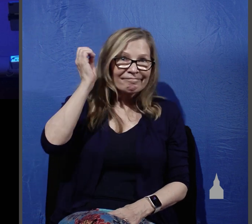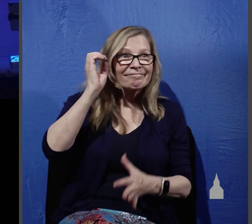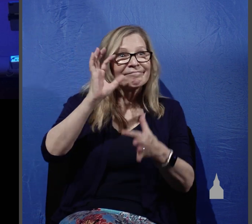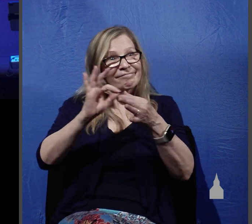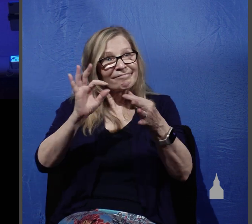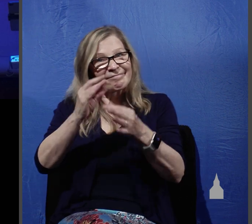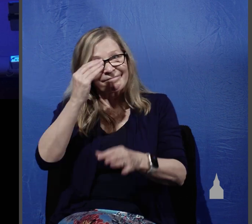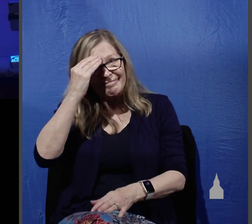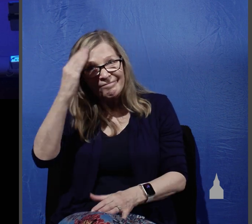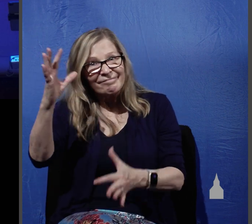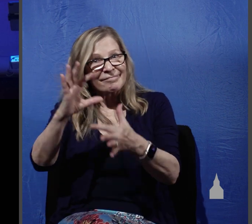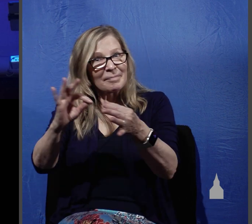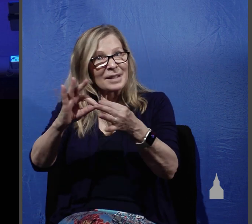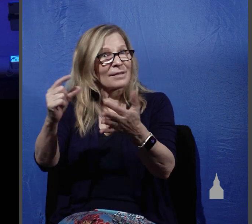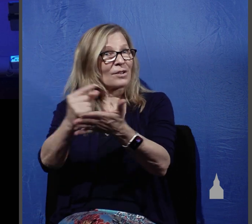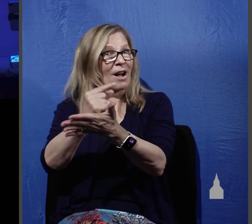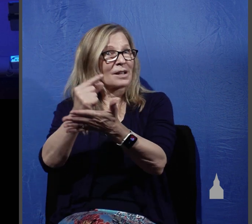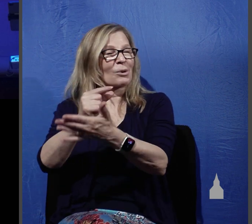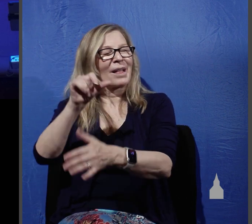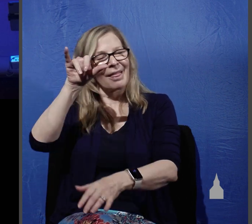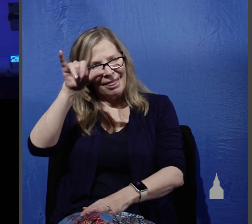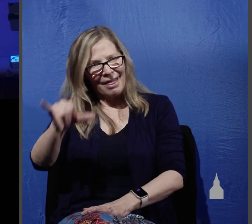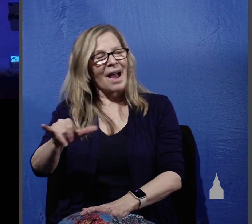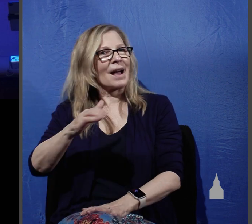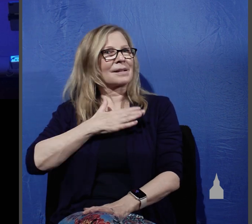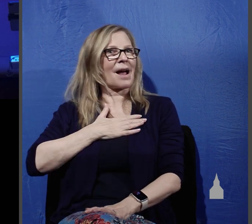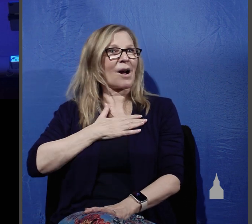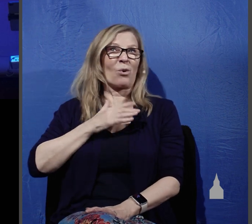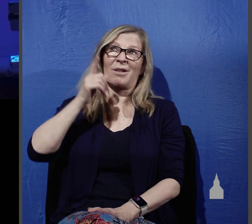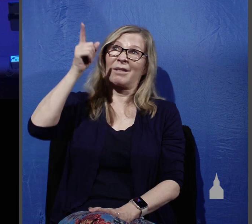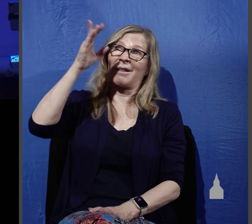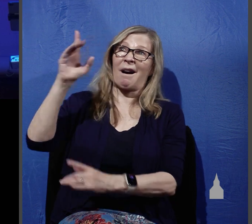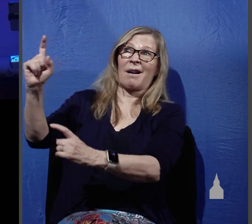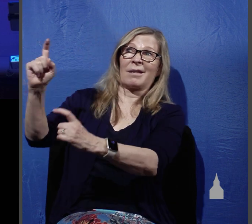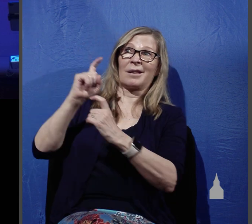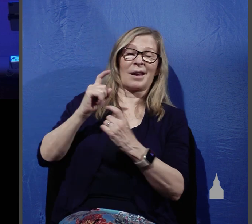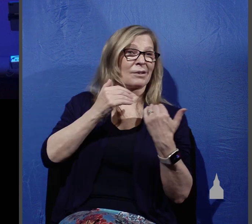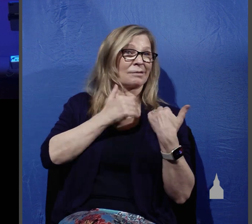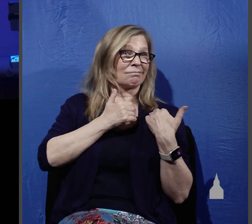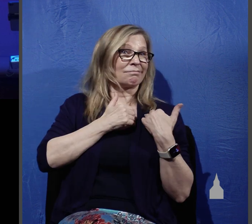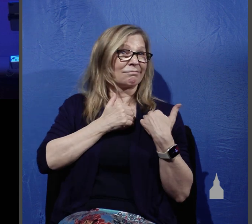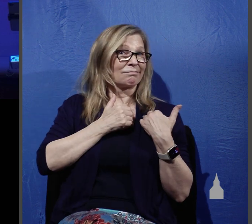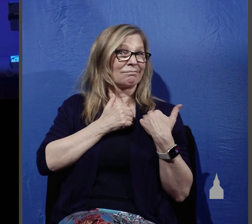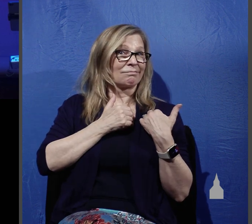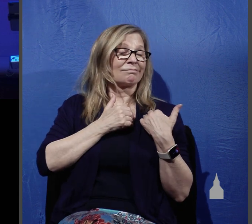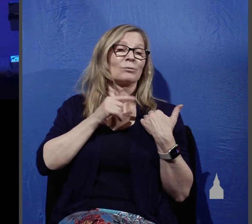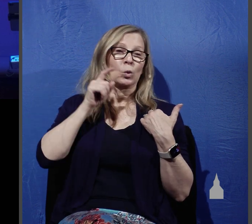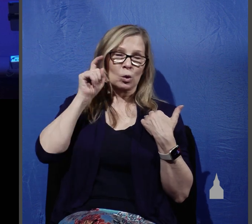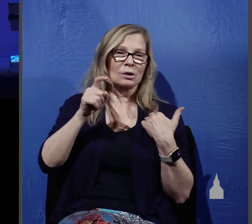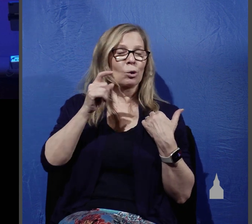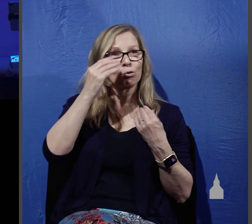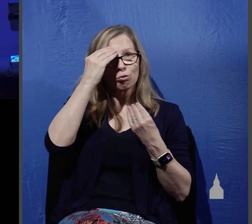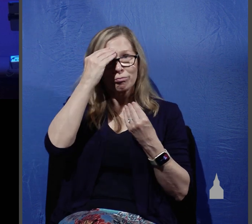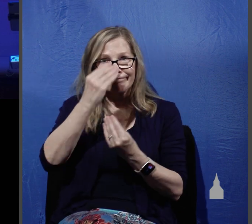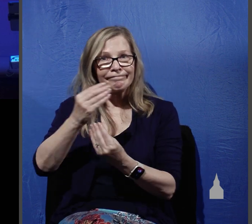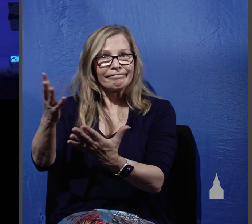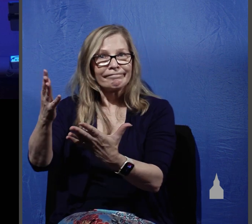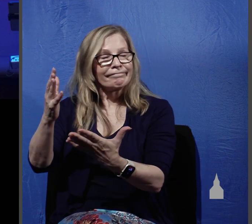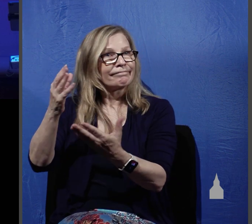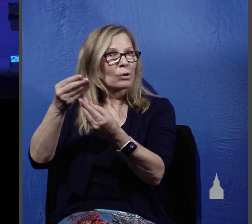message of the gospel this is our God given responsibility we are to witness to the lost not shove it down